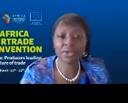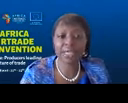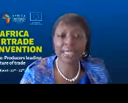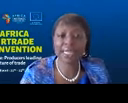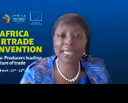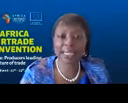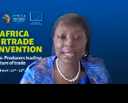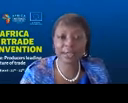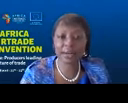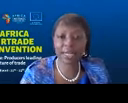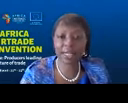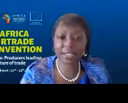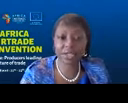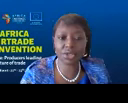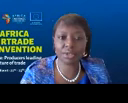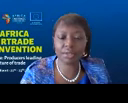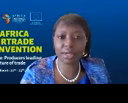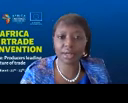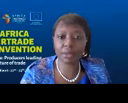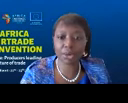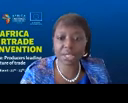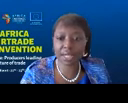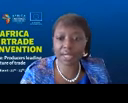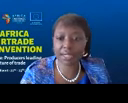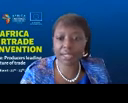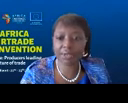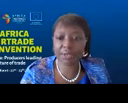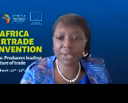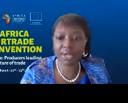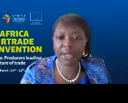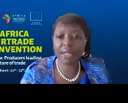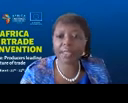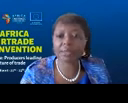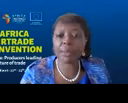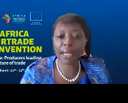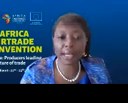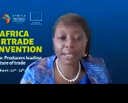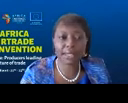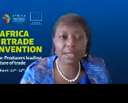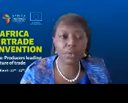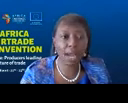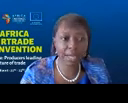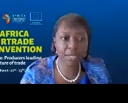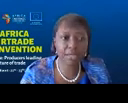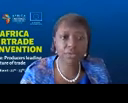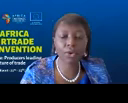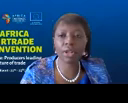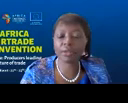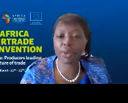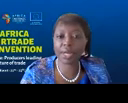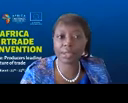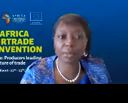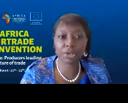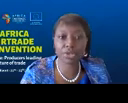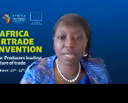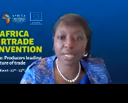So really the leading organization body at South Africa that markets wines for all